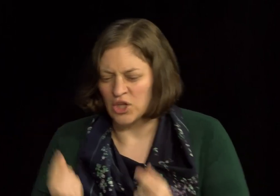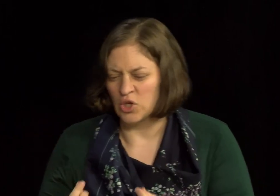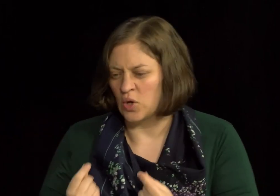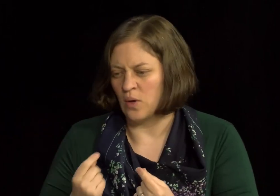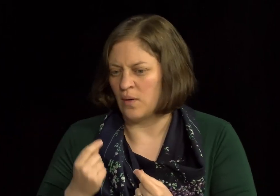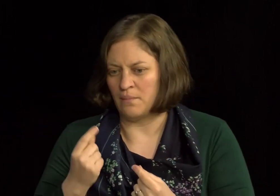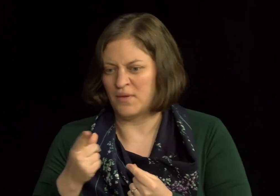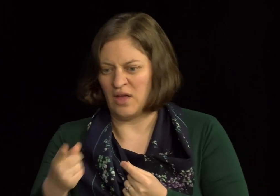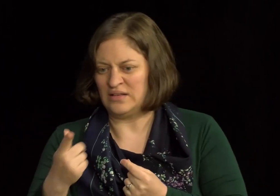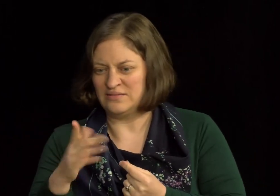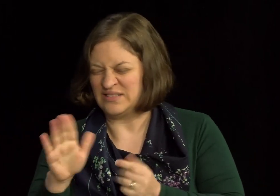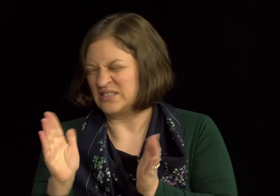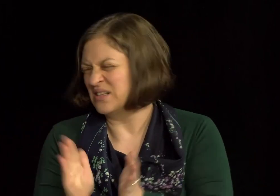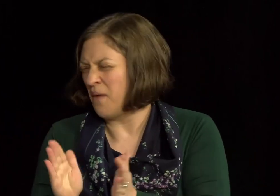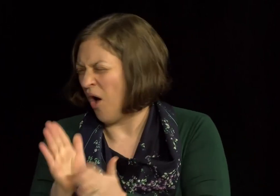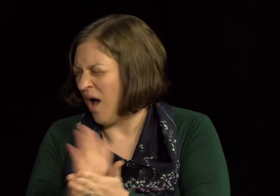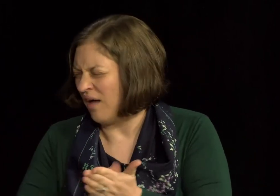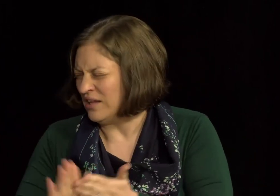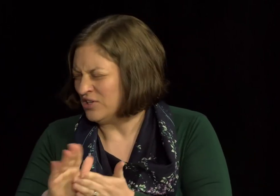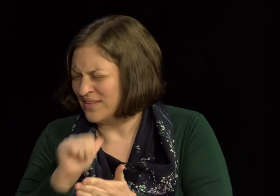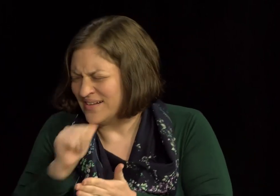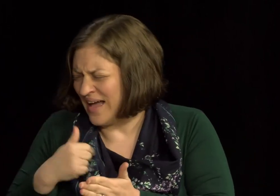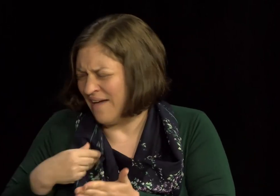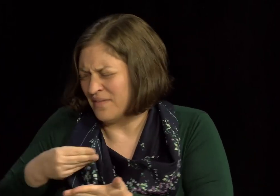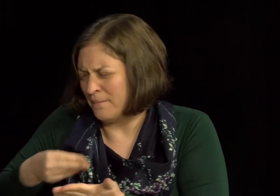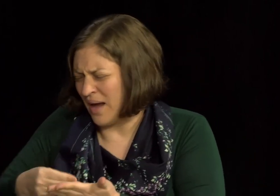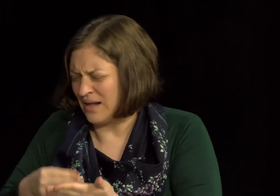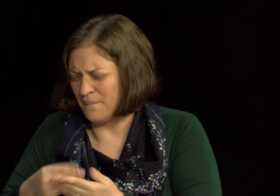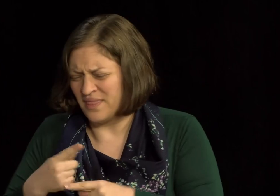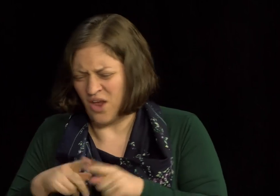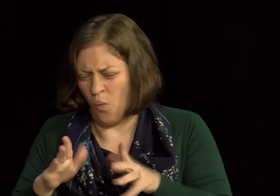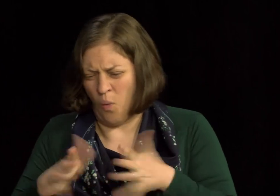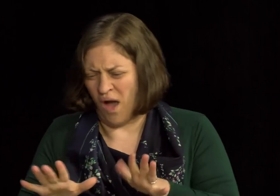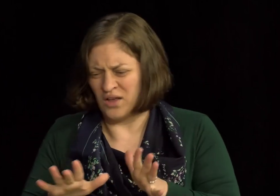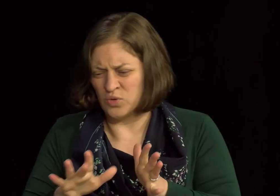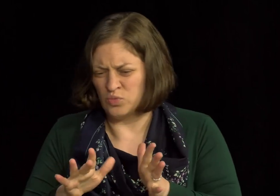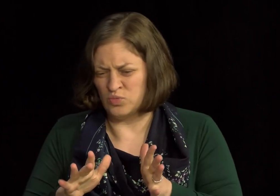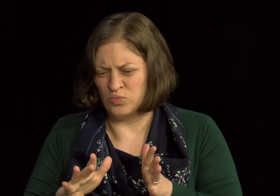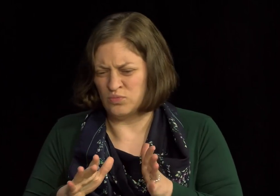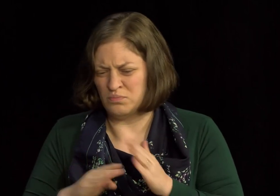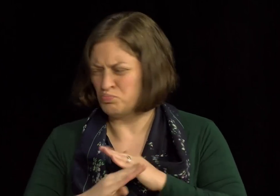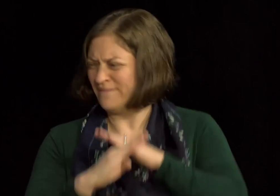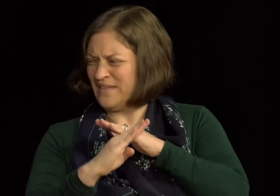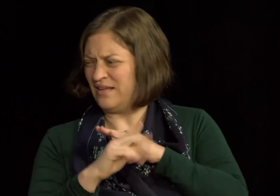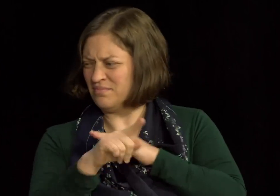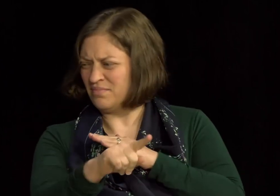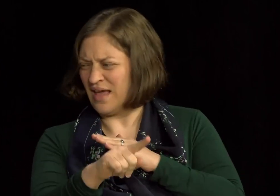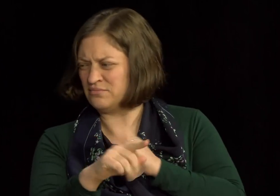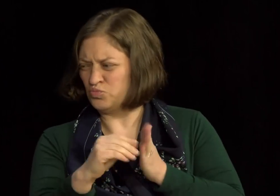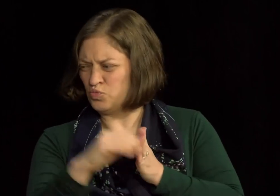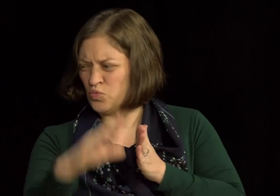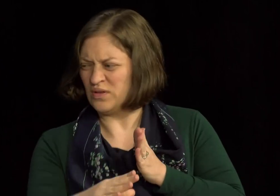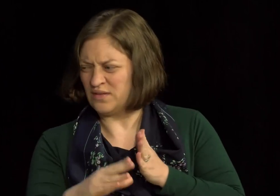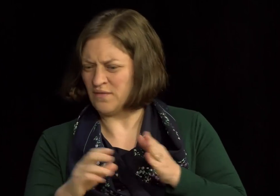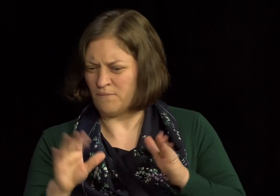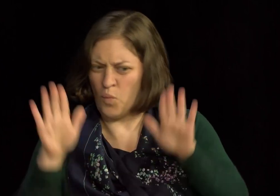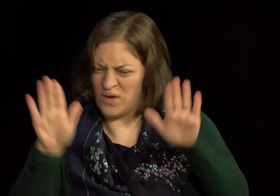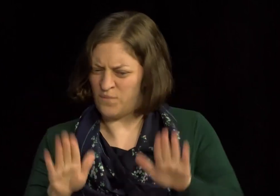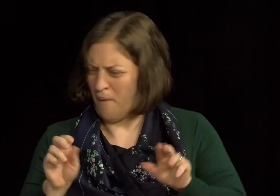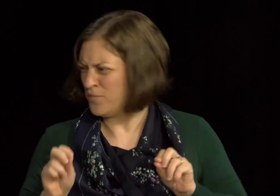with them in a consulting role and make some recommendations. This was a small college that didn't have, you know, significant funds, but they didn't want to